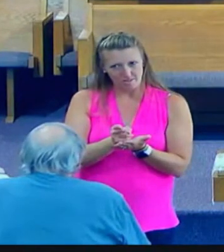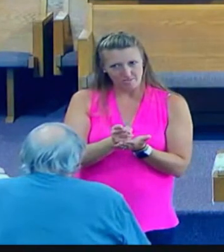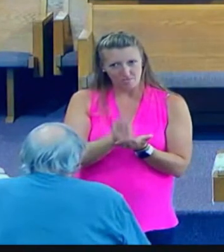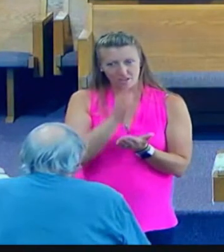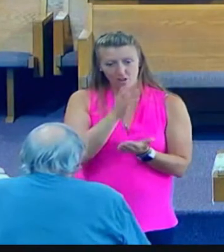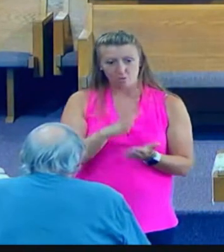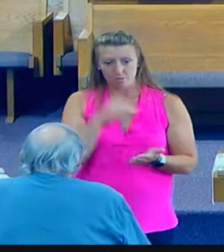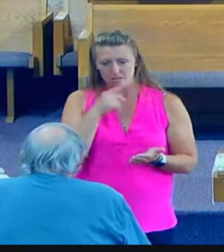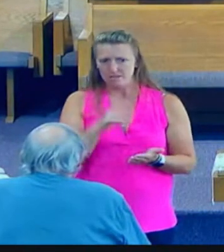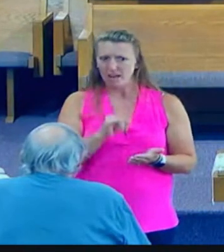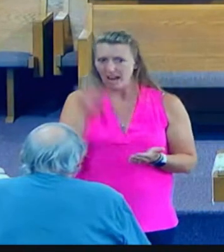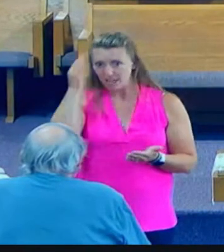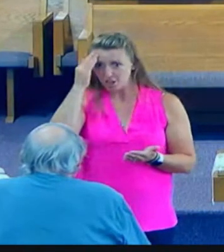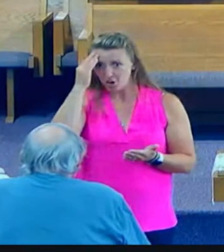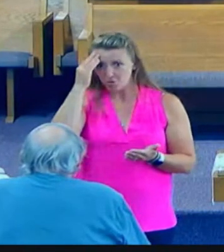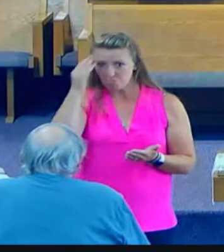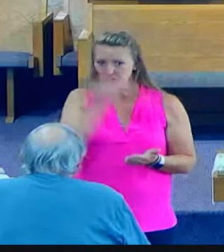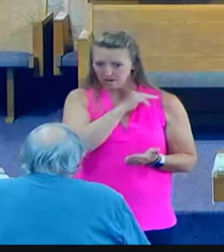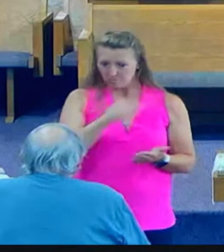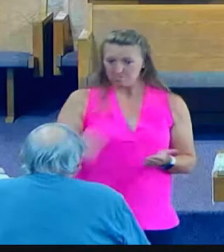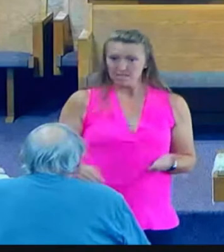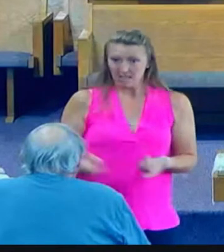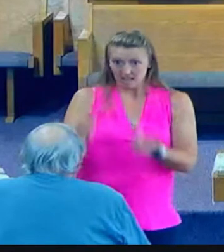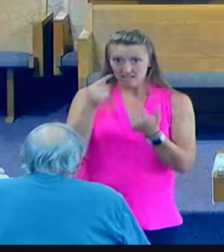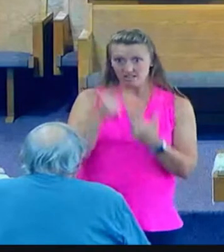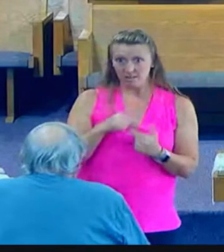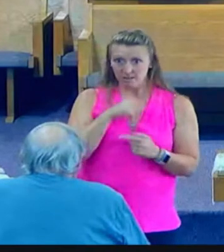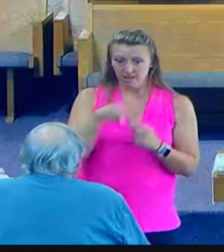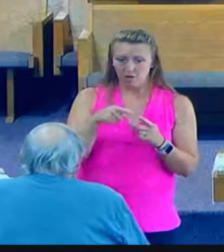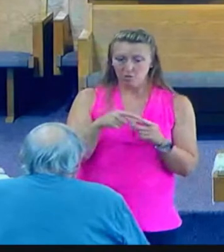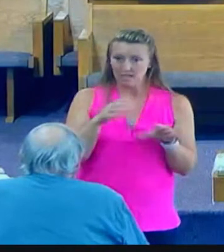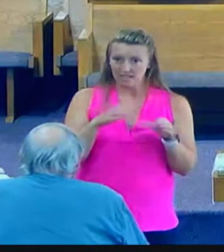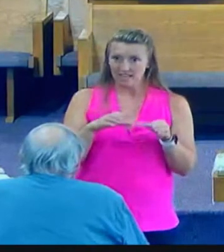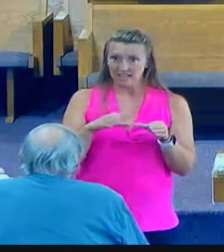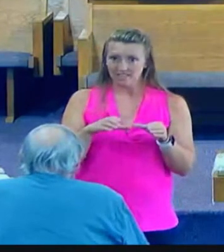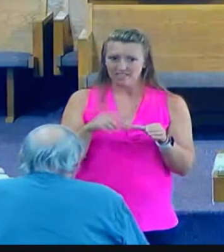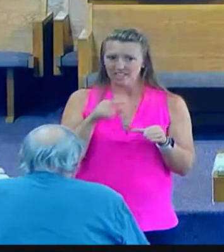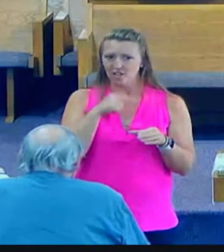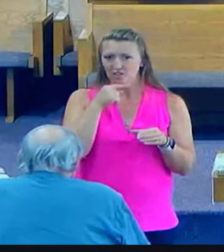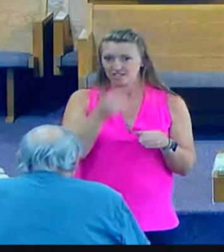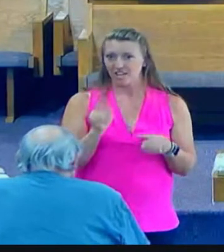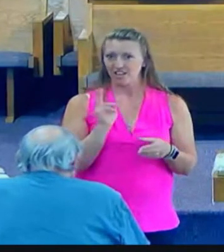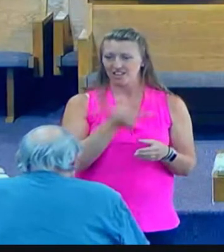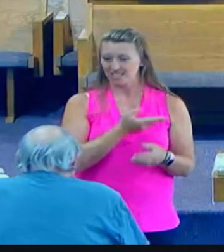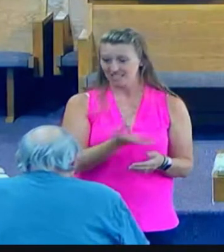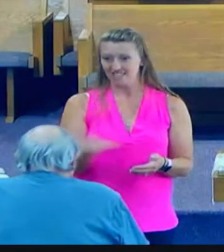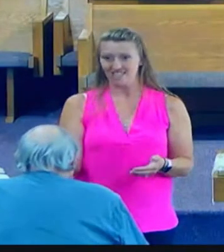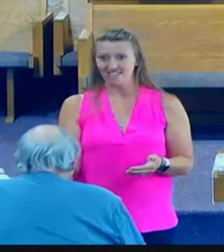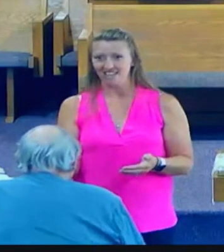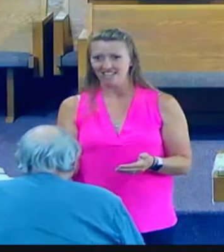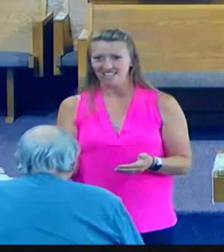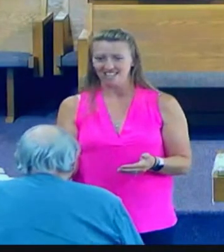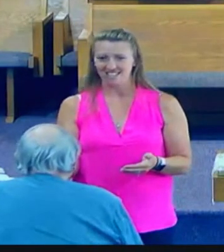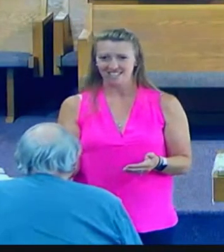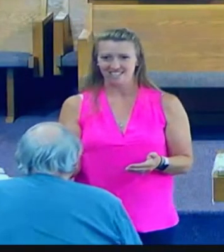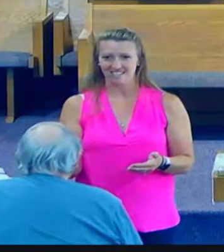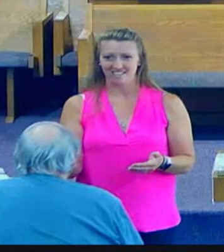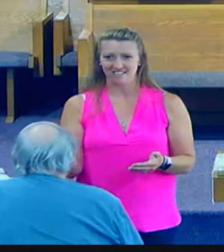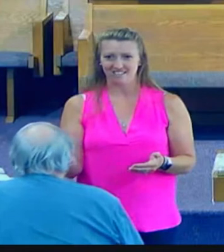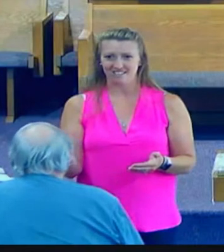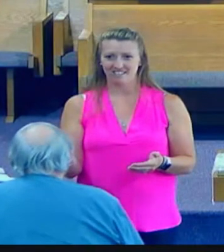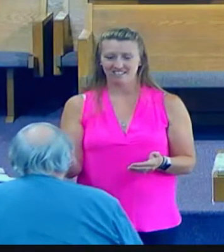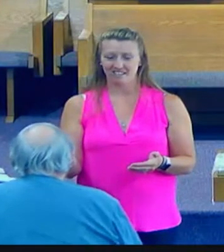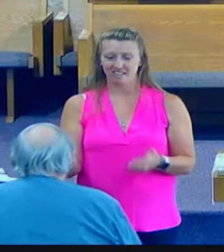is coming, and when he does, he'll tell us all these things. Oh, listen to these words.